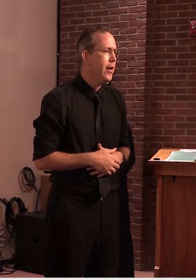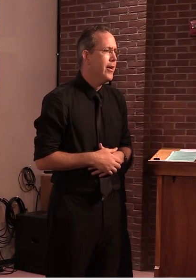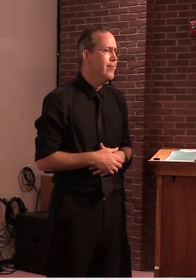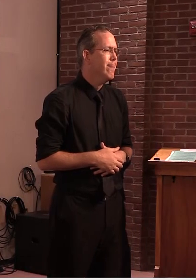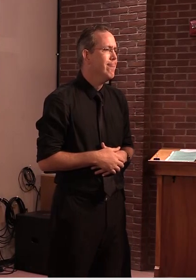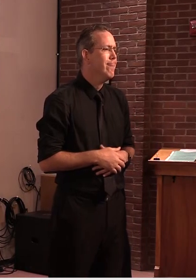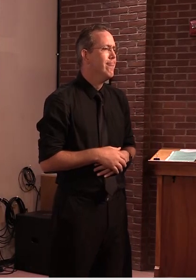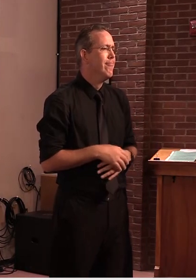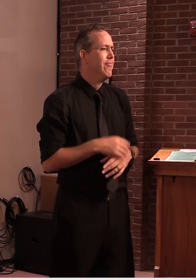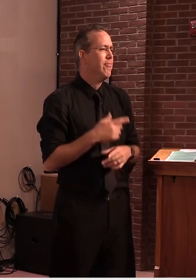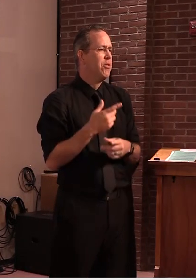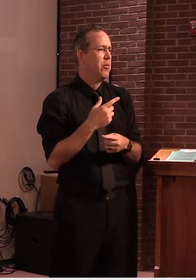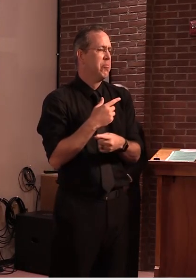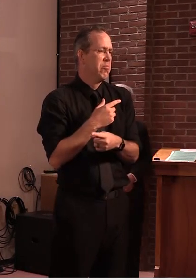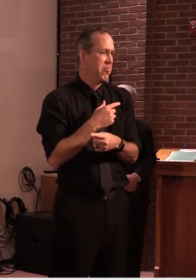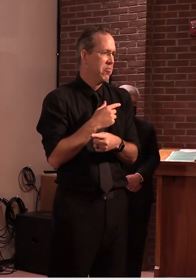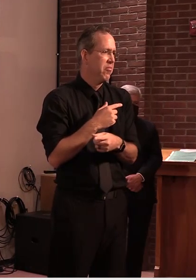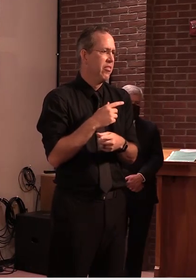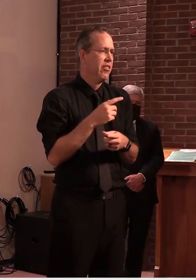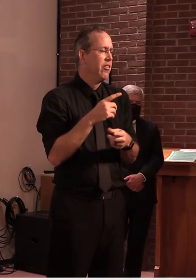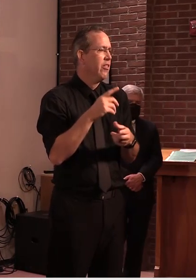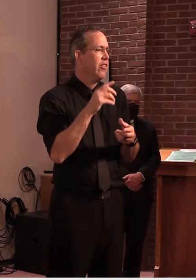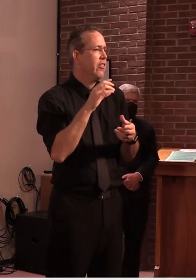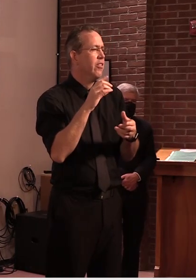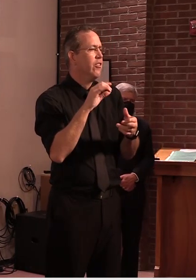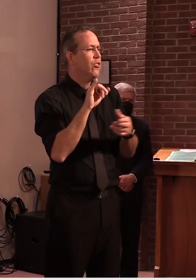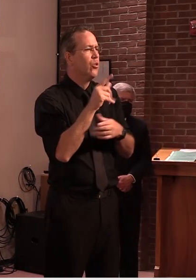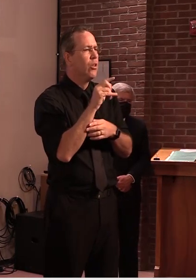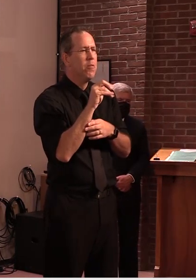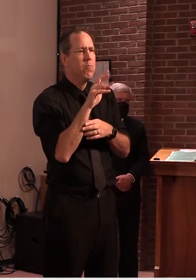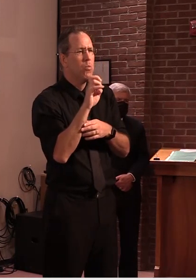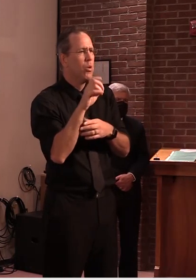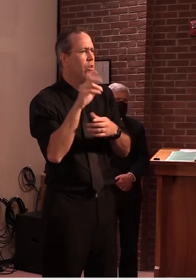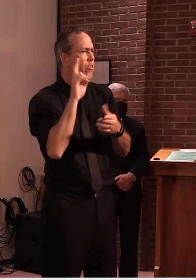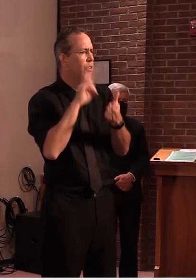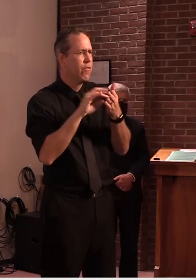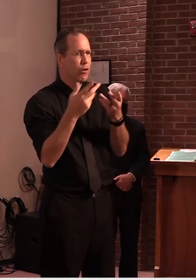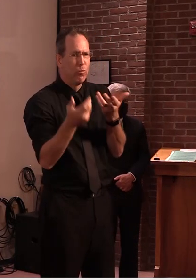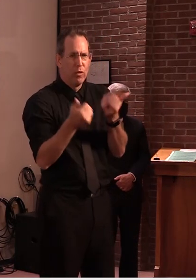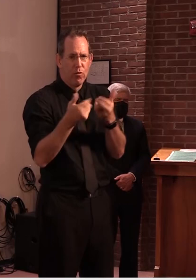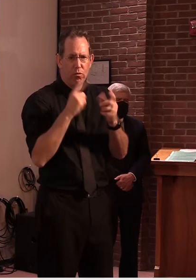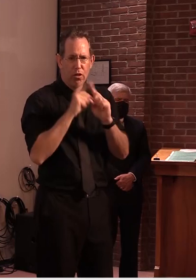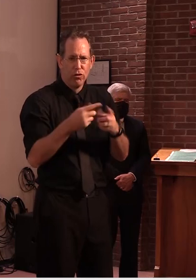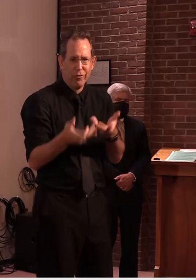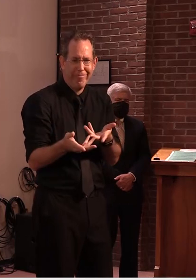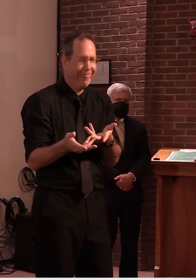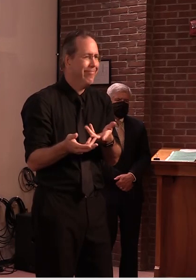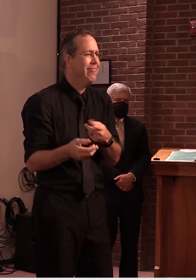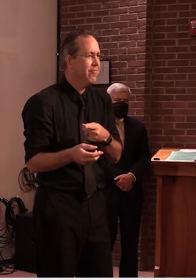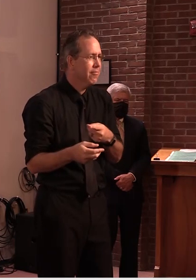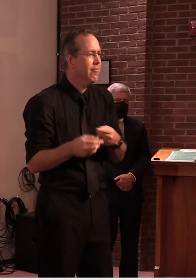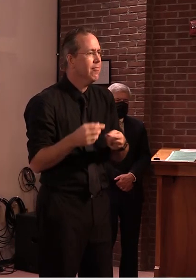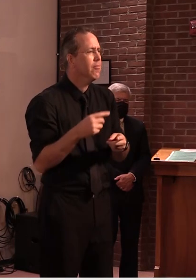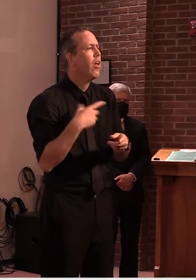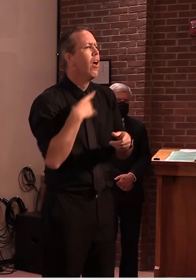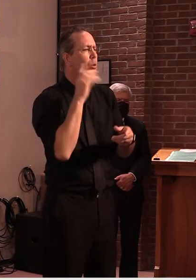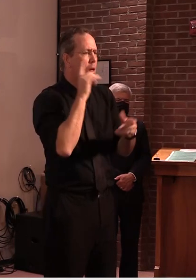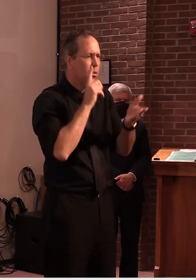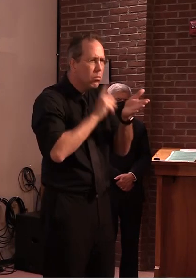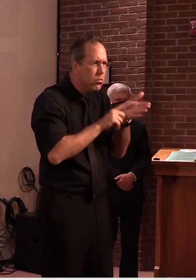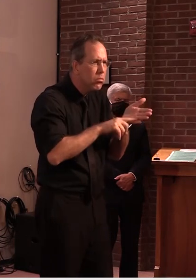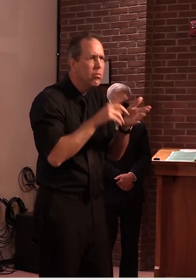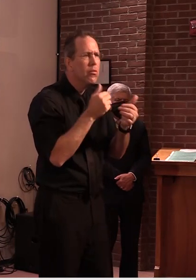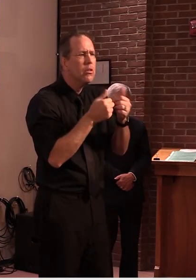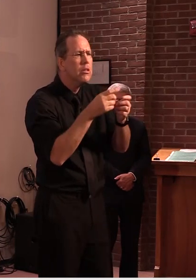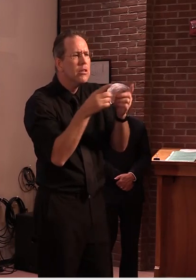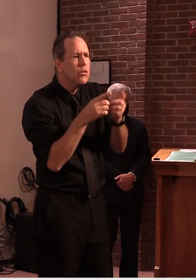uh the intention would be to have that that um be a district by district basis with the decision being made by the